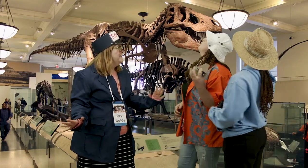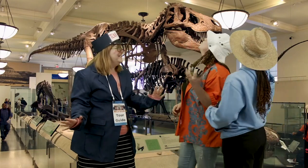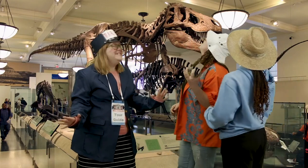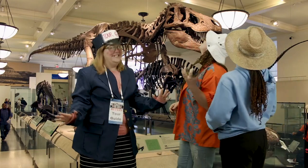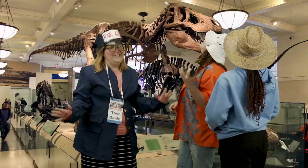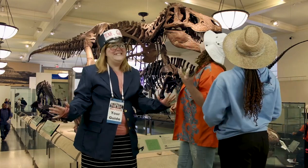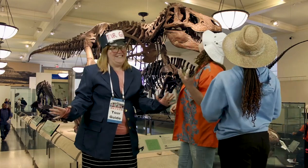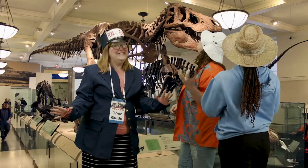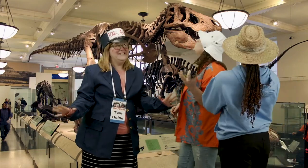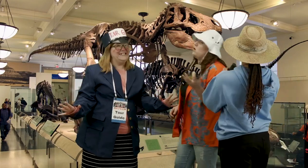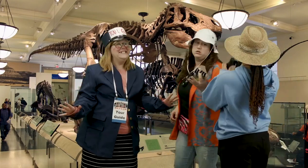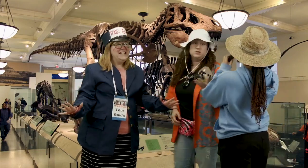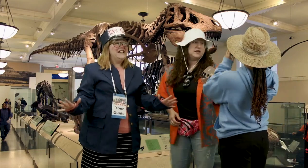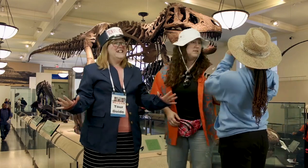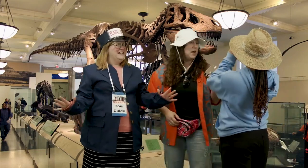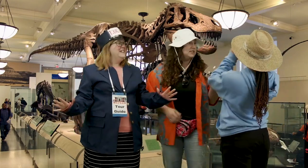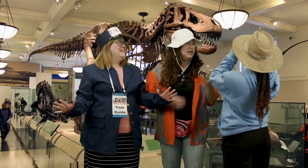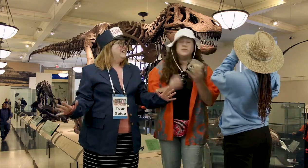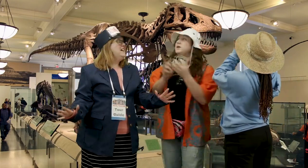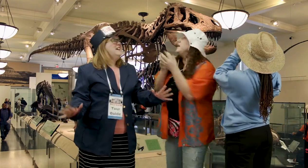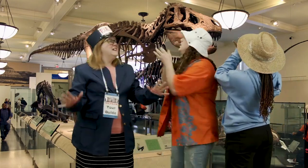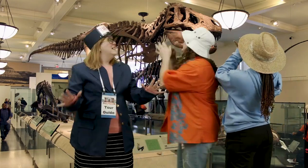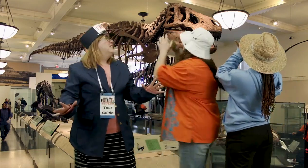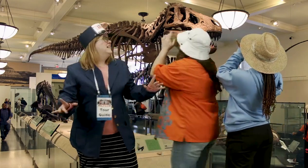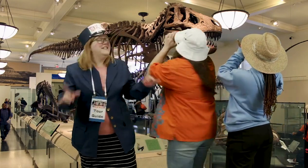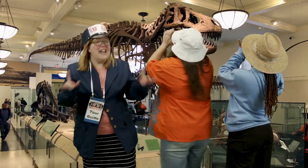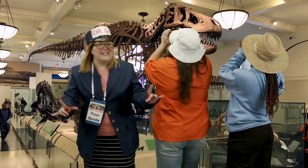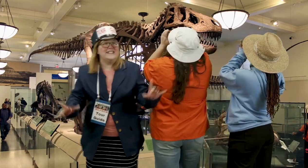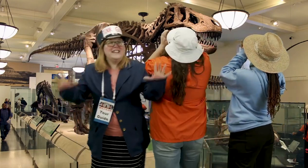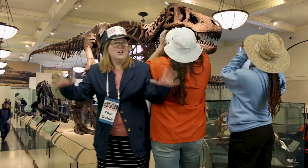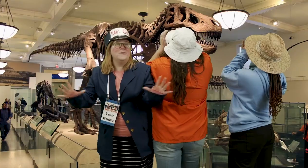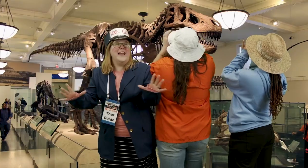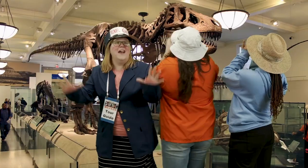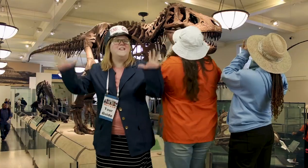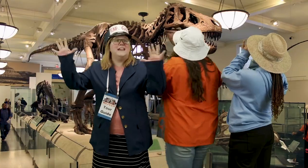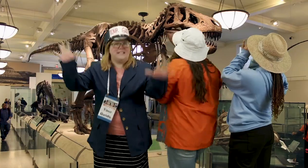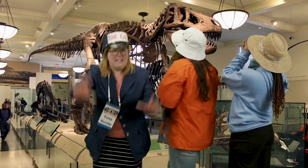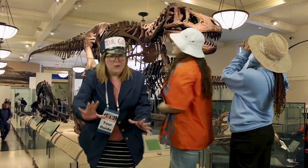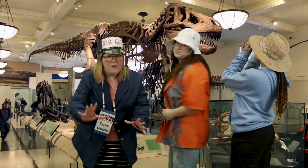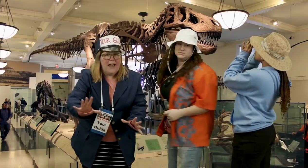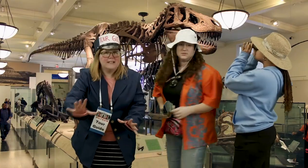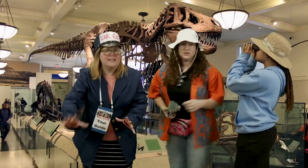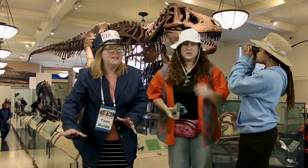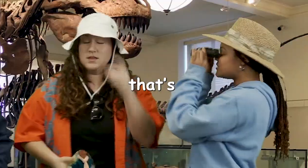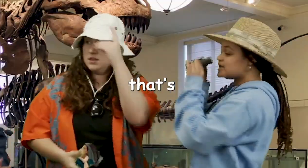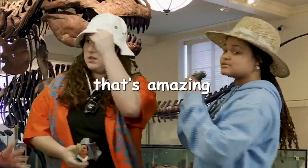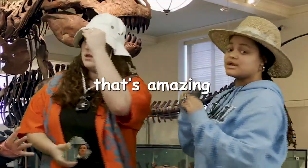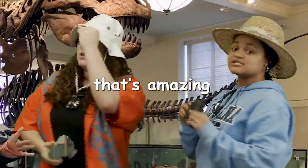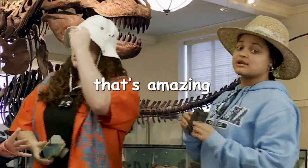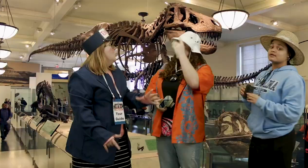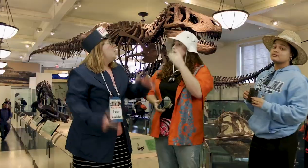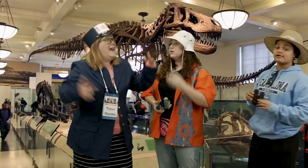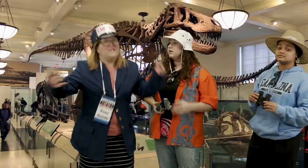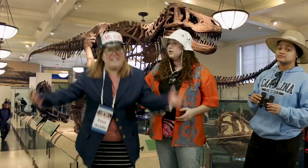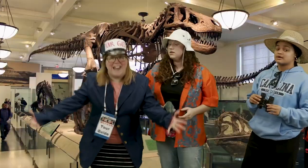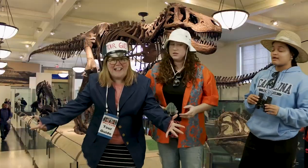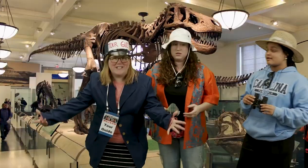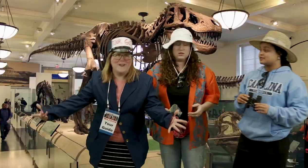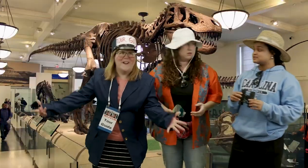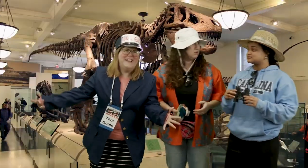cool that's amazing hang on here yes here we have a t-rex that's amazing we have a stegosaurus